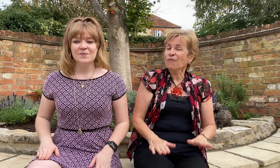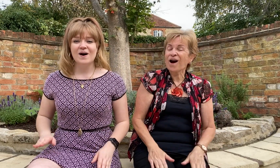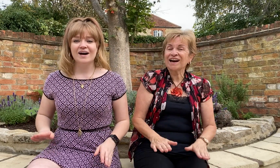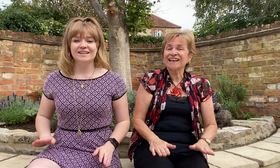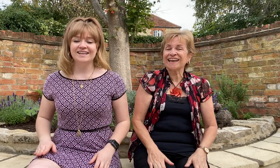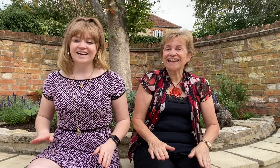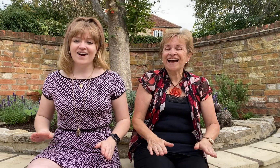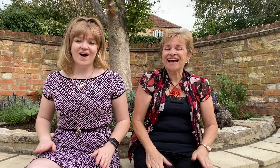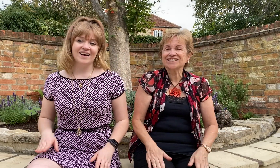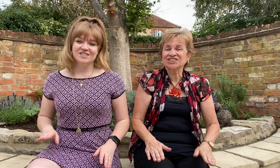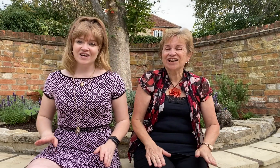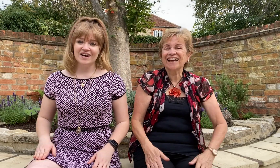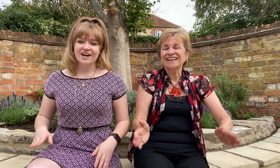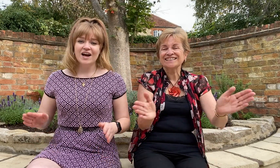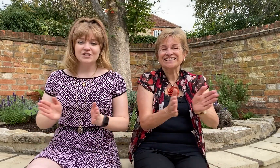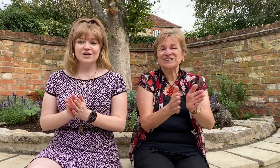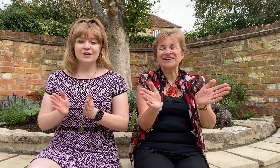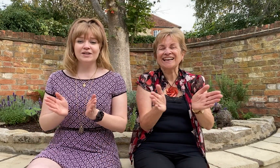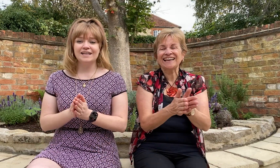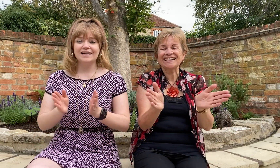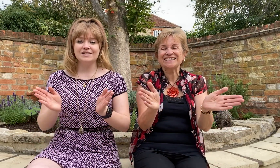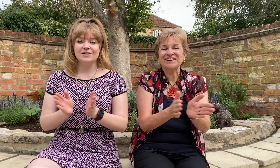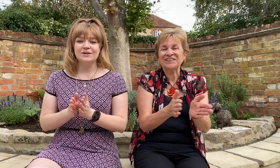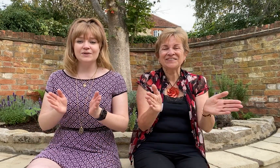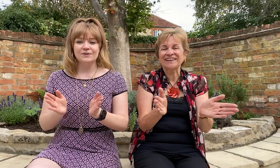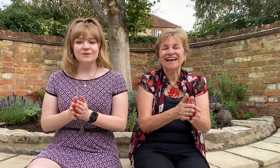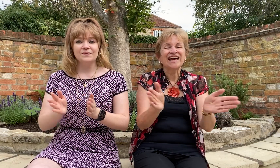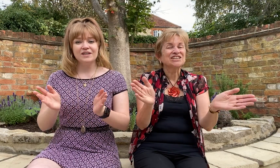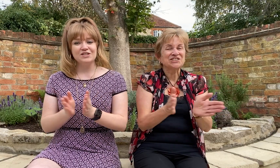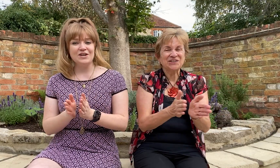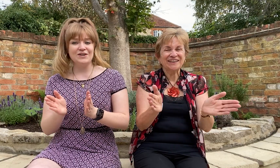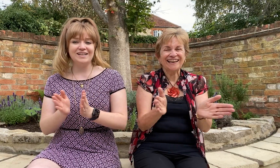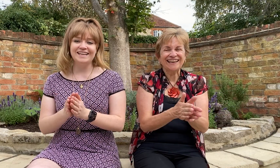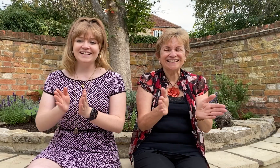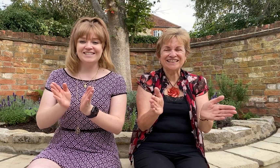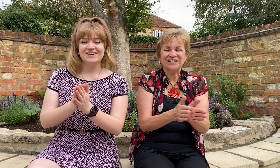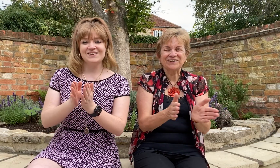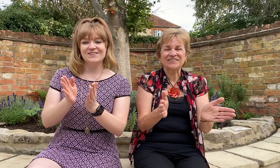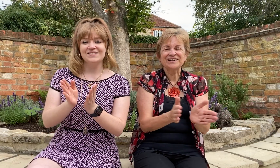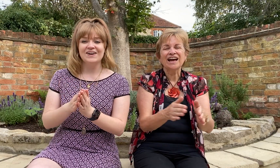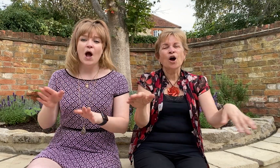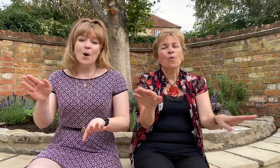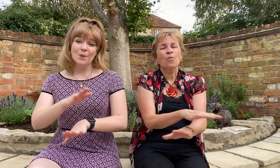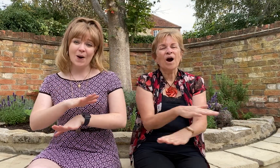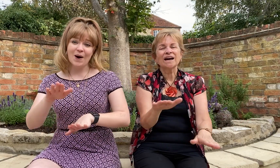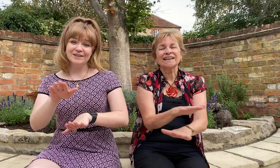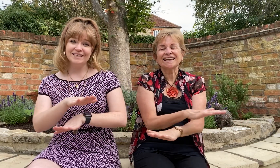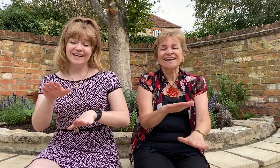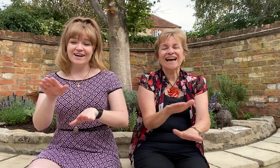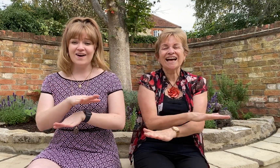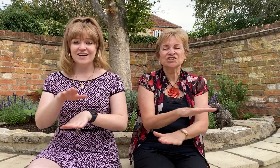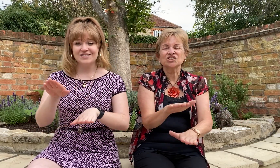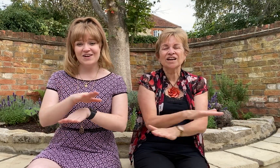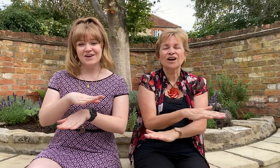Waddley Archer Doodly-doo, doodly-doo Waddley Archer,